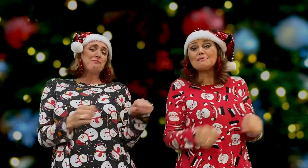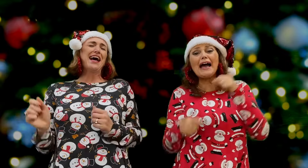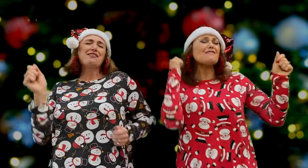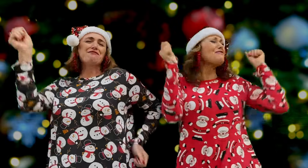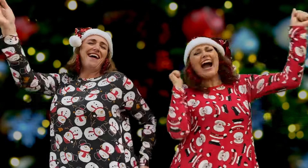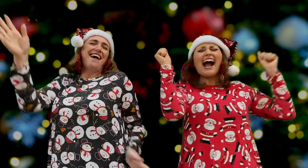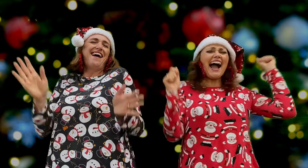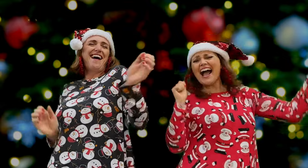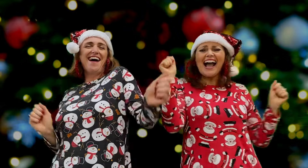Bells Rock